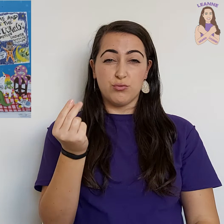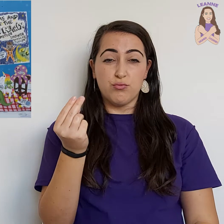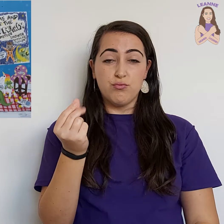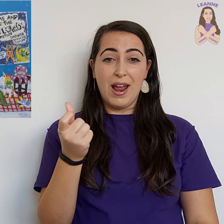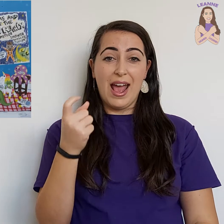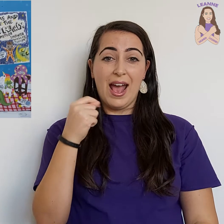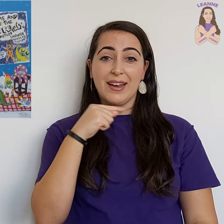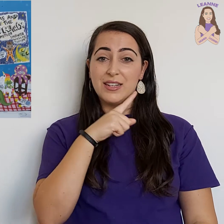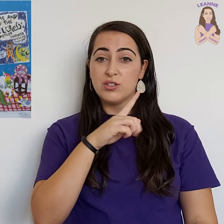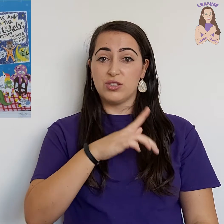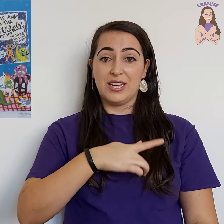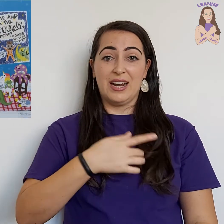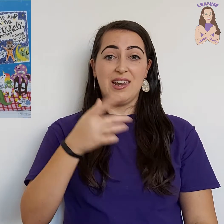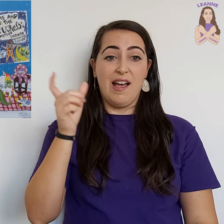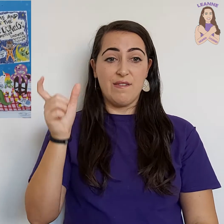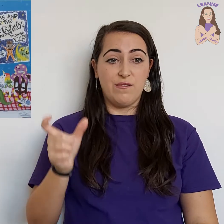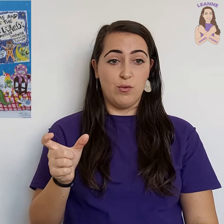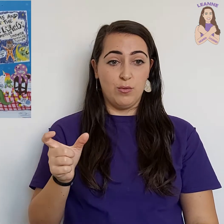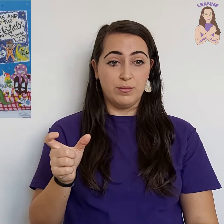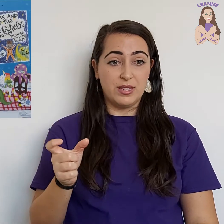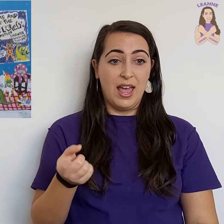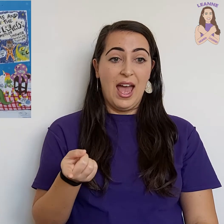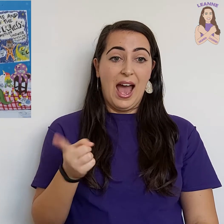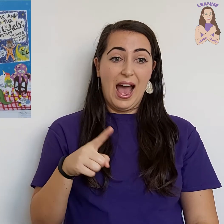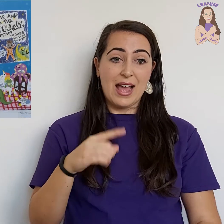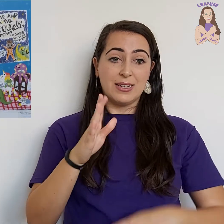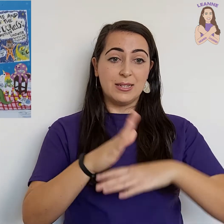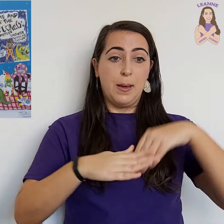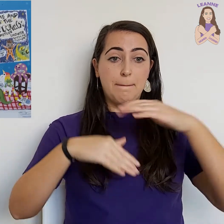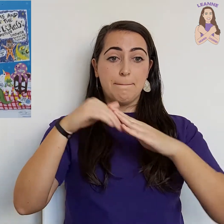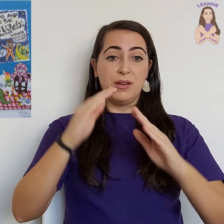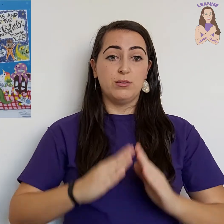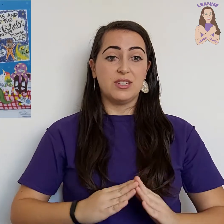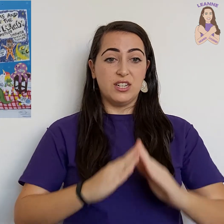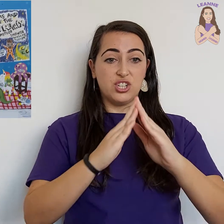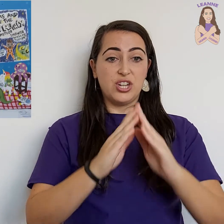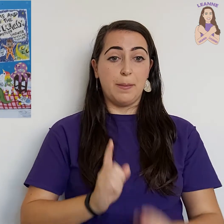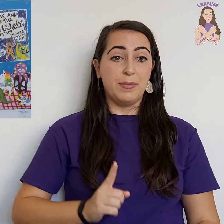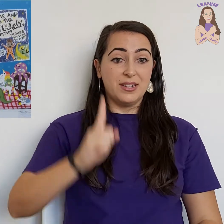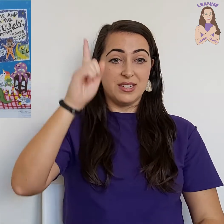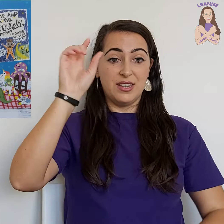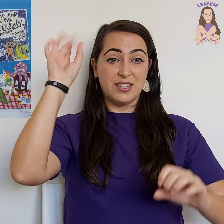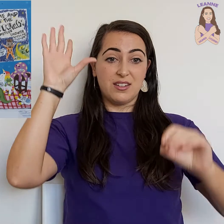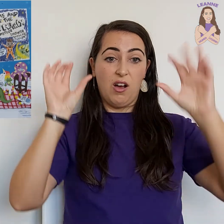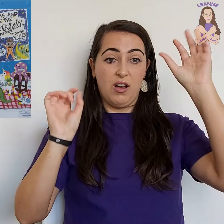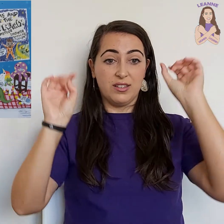rare and exotic life forms and built a ship to the stars.